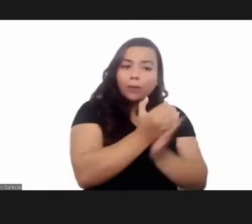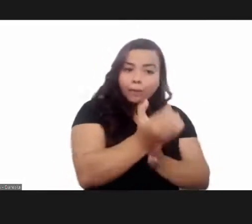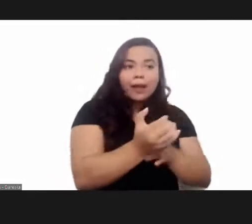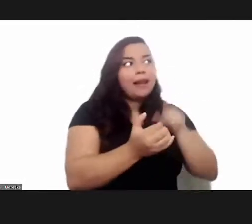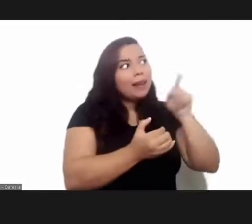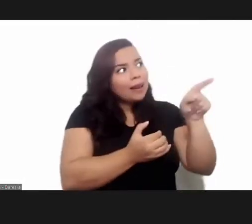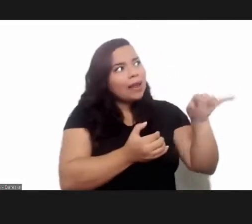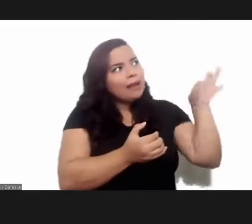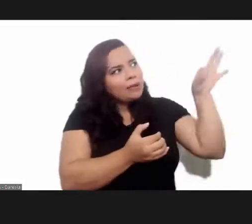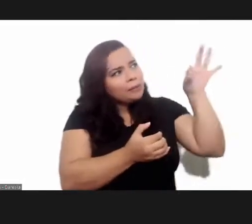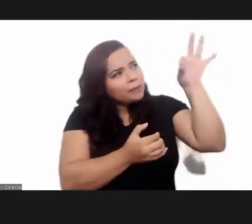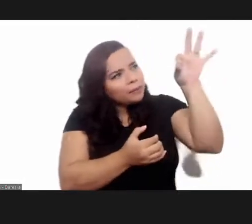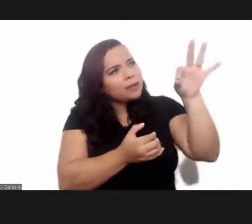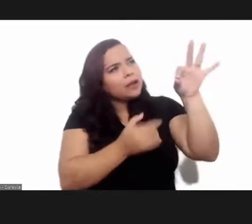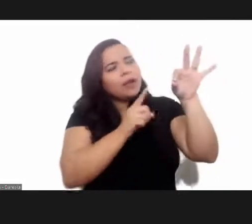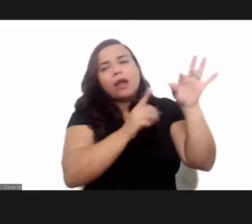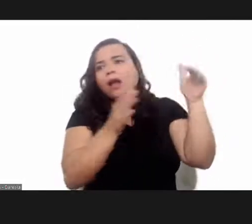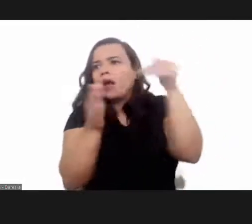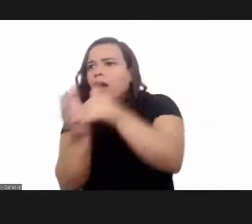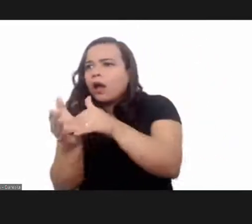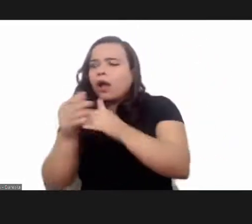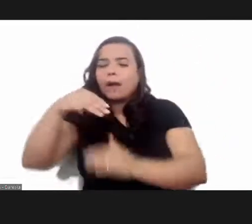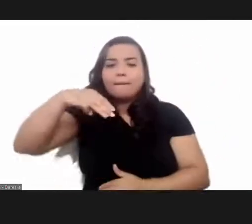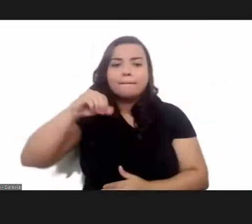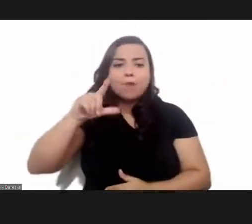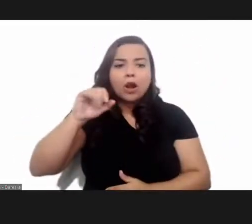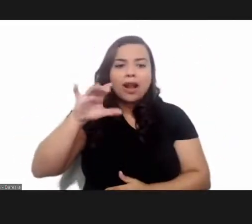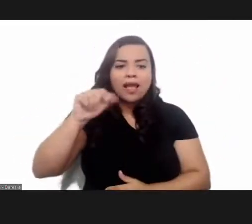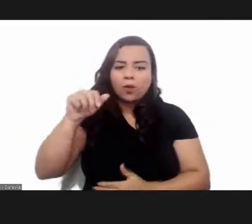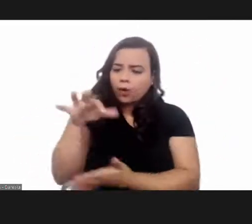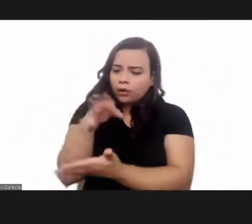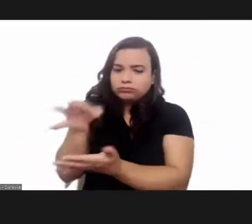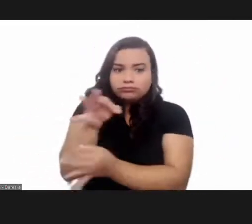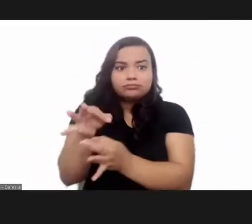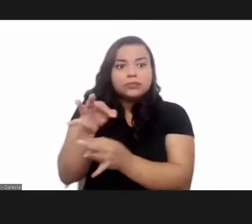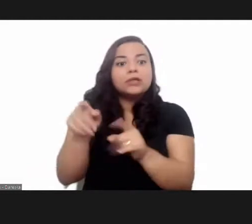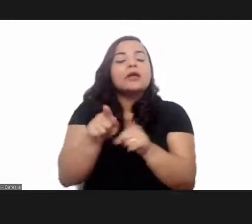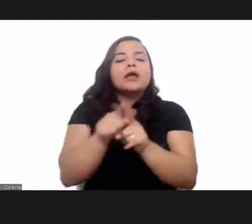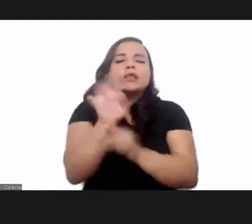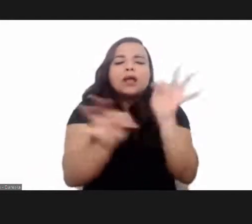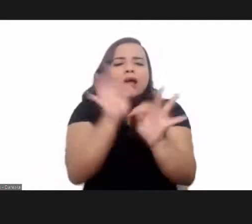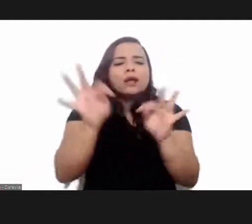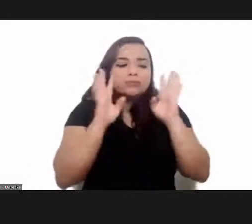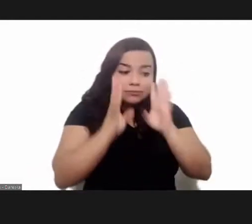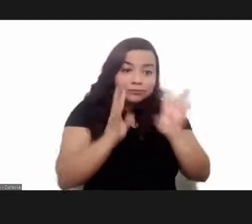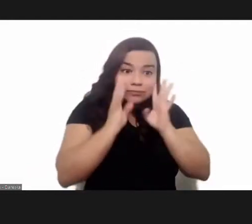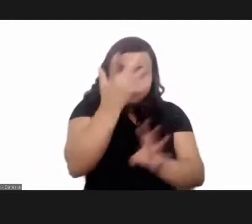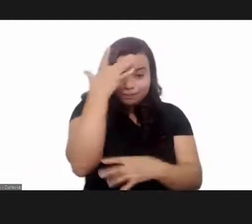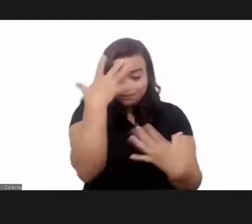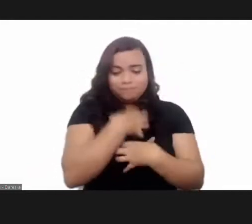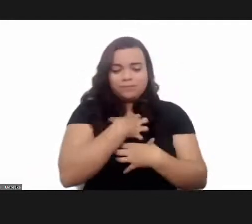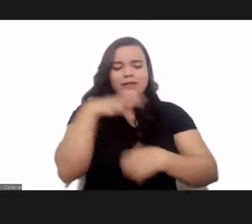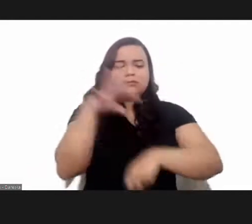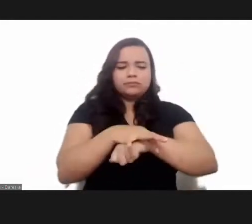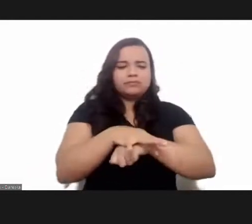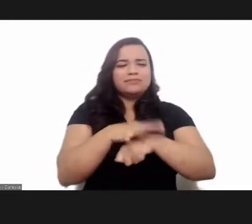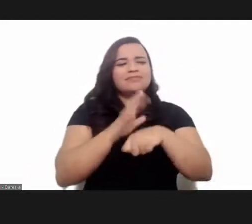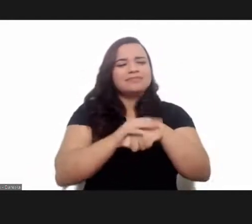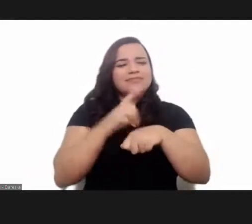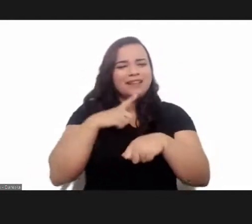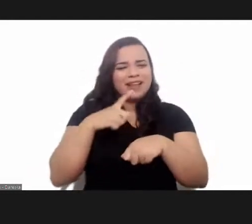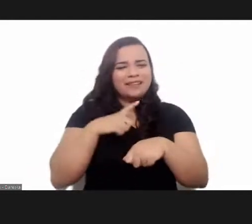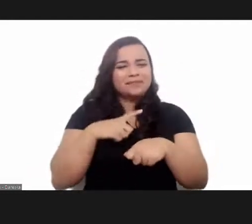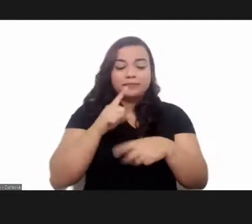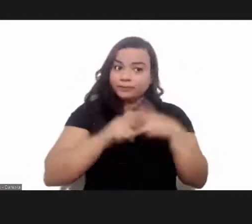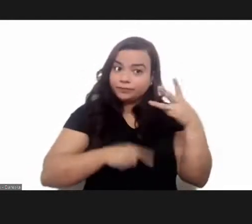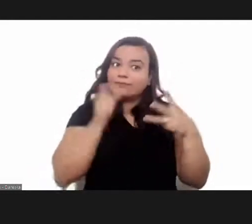from the forest to the molecules, the transmission to comprehensive treatment for patients. Three words, I think, define Fiocruz.